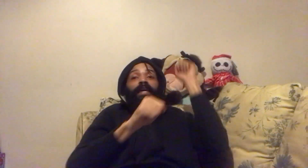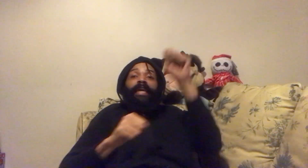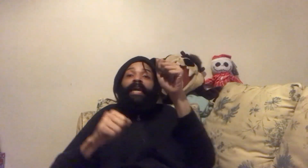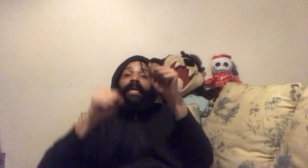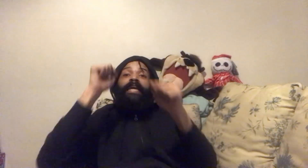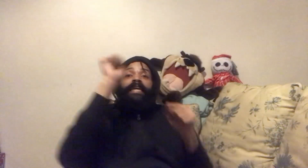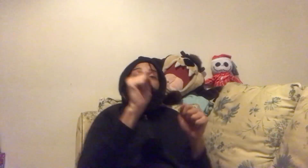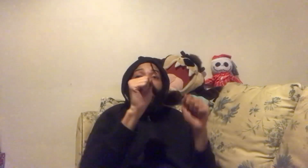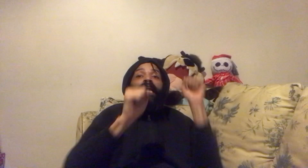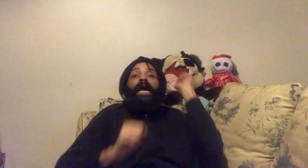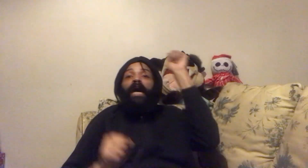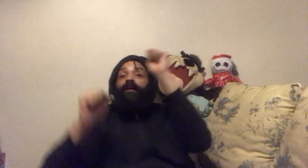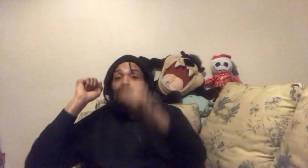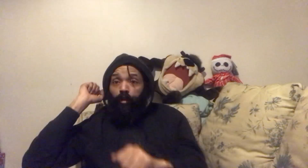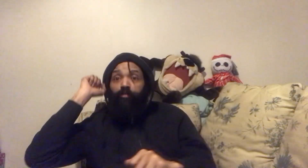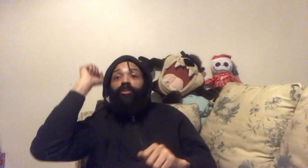king. King of YouTube.